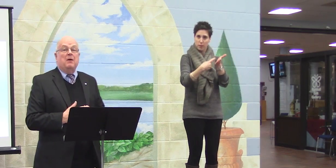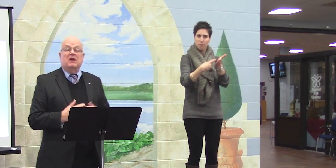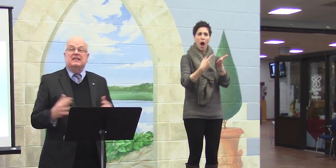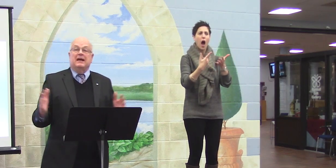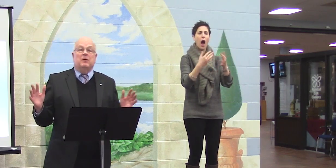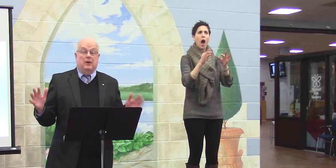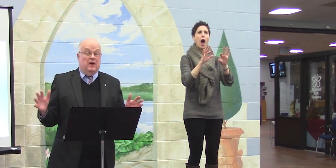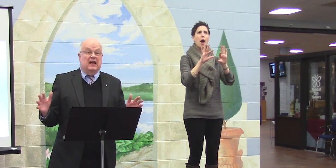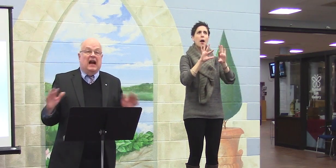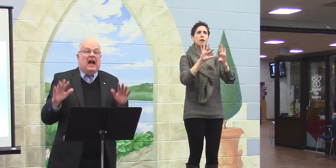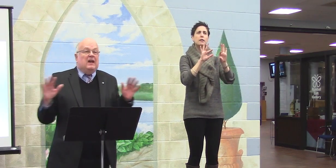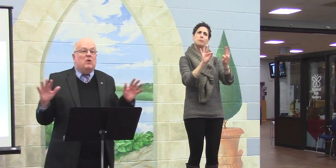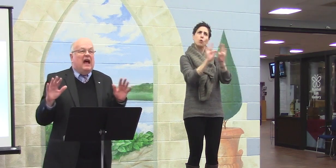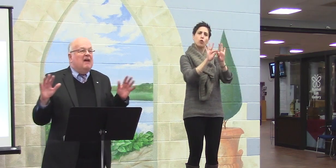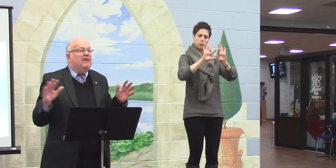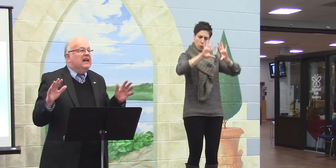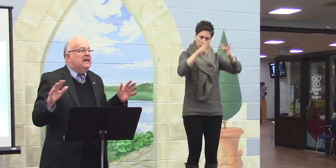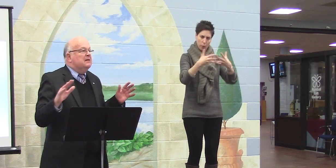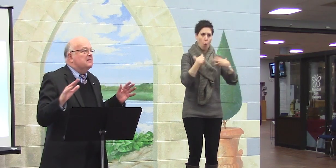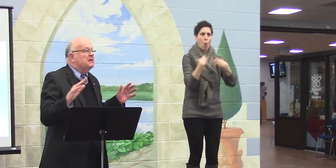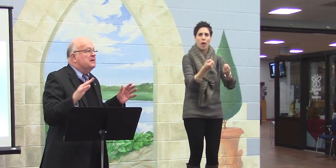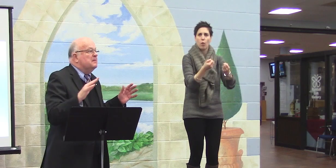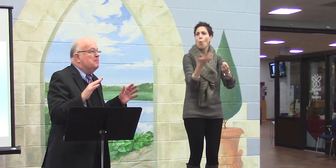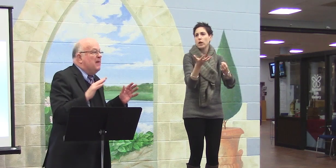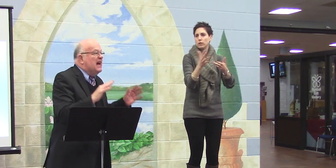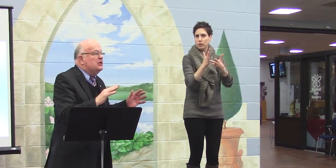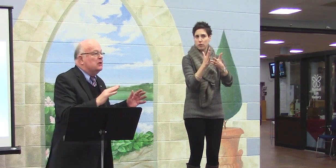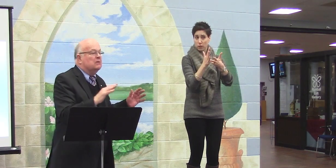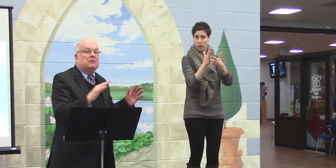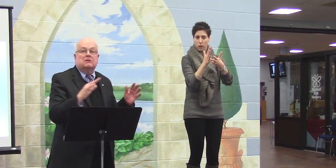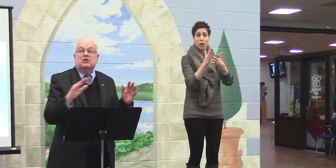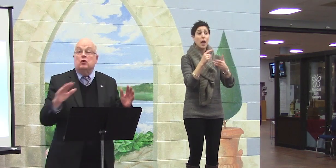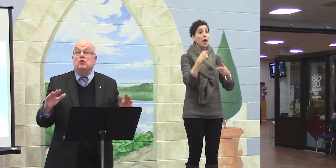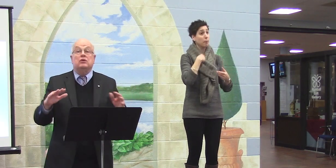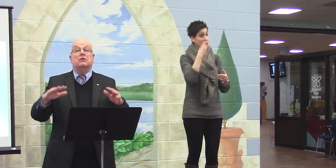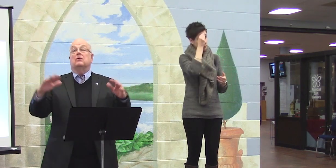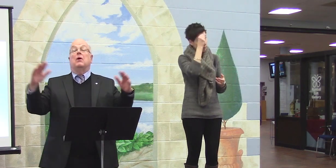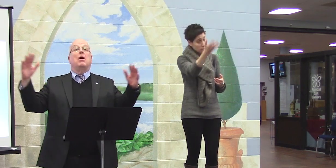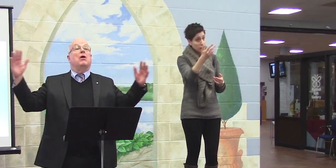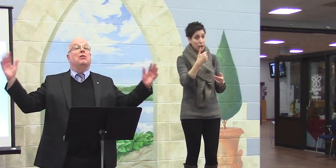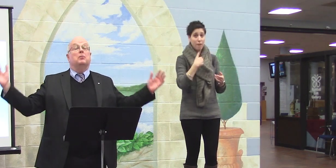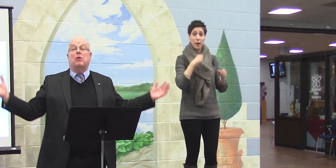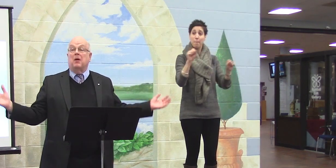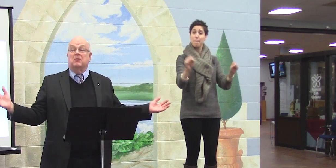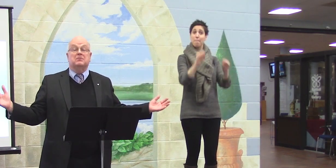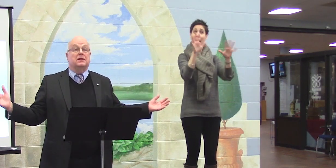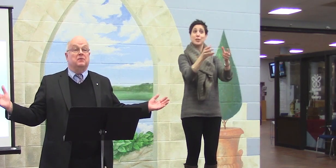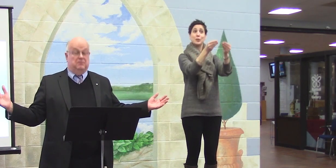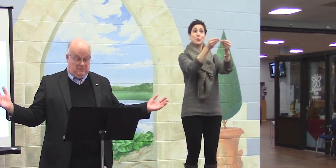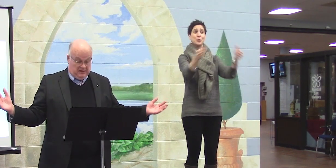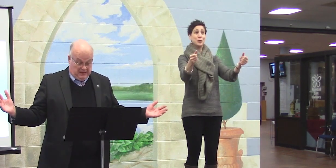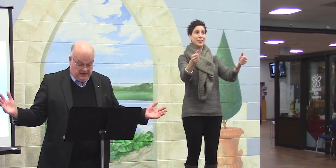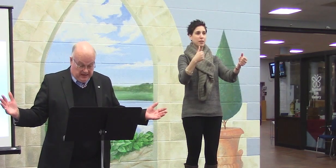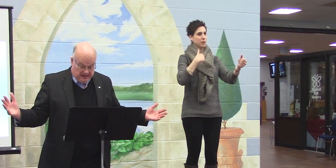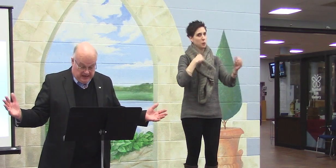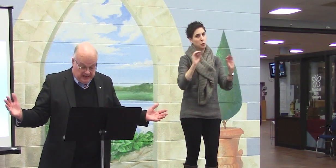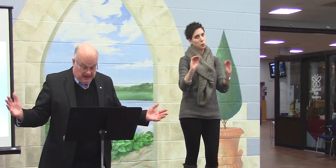I want to say right away that I don't have any magical solution to all the problems that